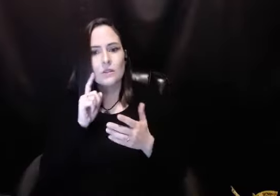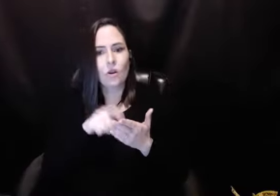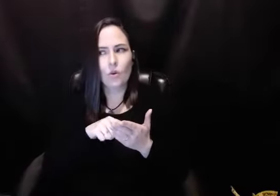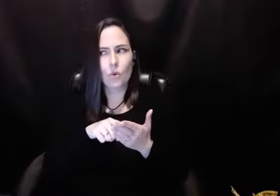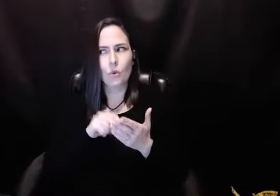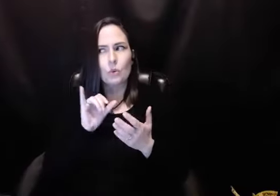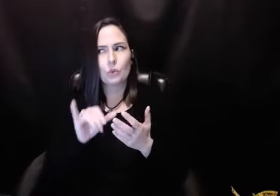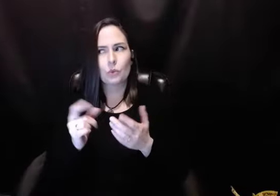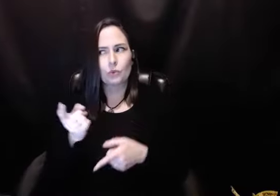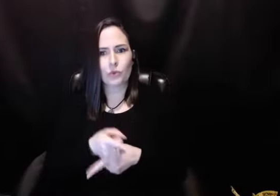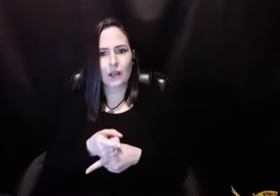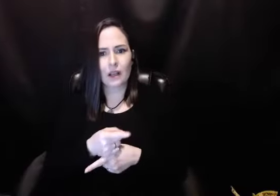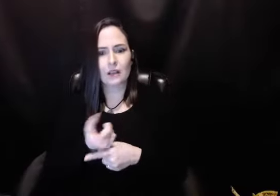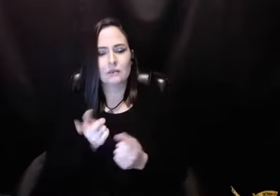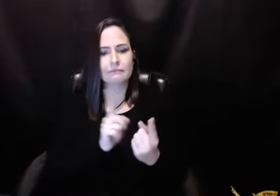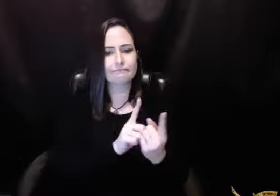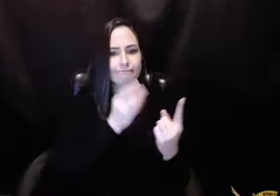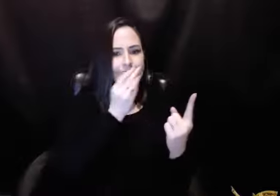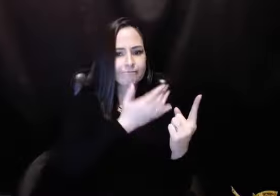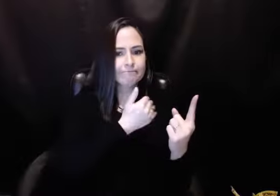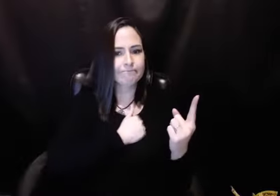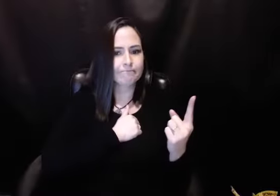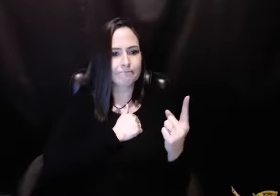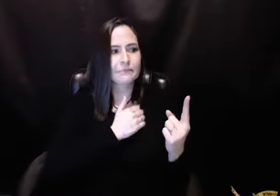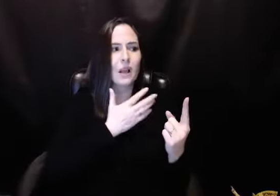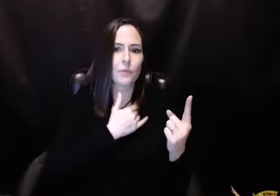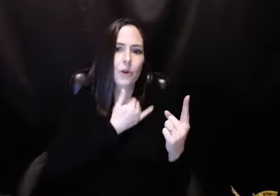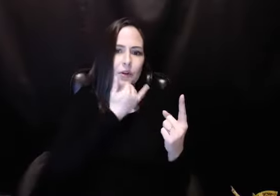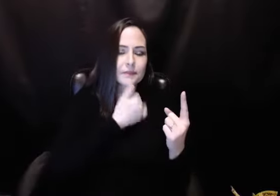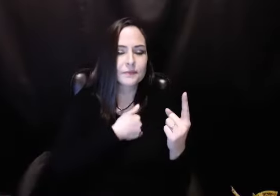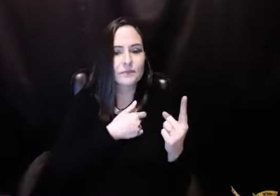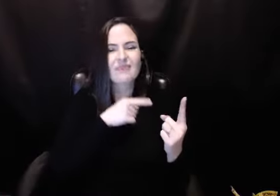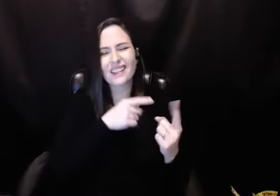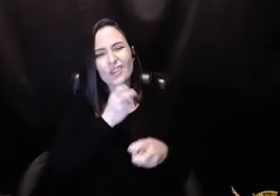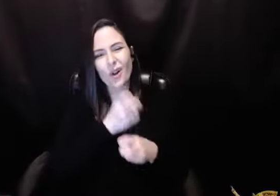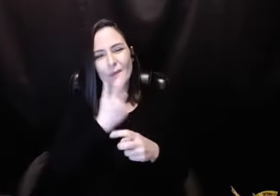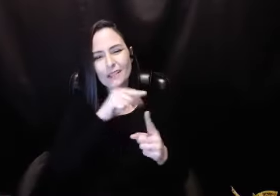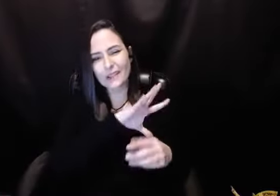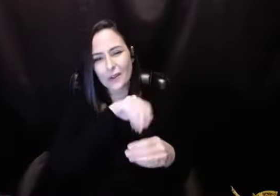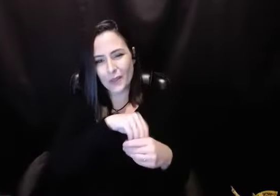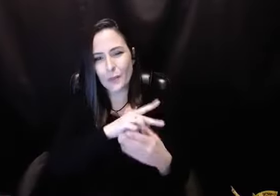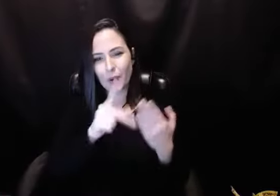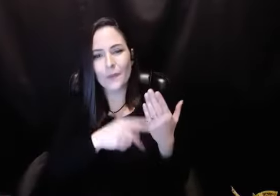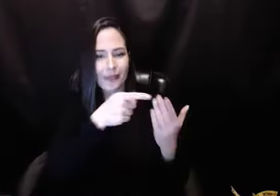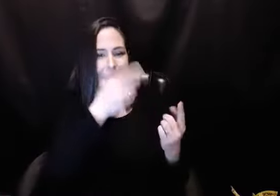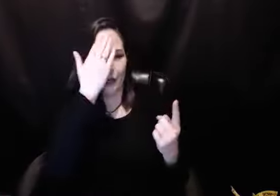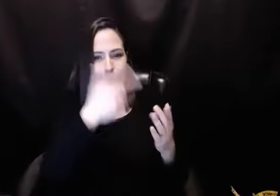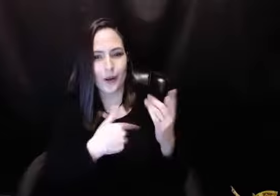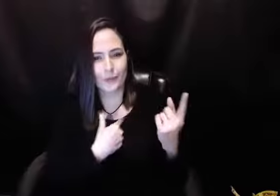Couldn't see it through my blindness. When I saw that, I went and made the amend. And it's hard to make an amend to somebody who's already in program because they know what you're